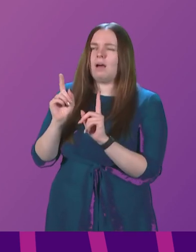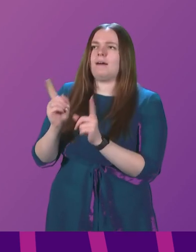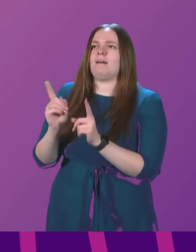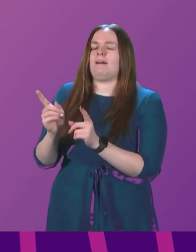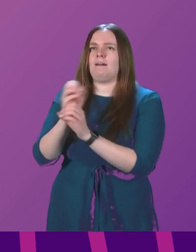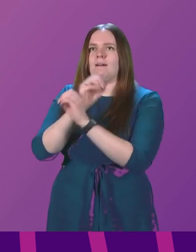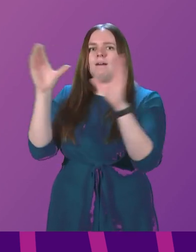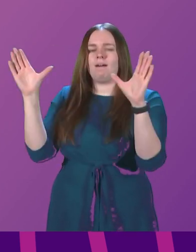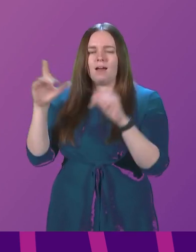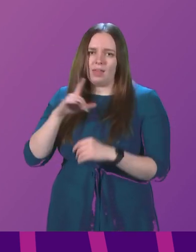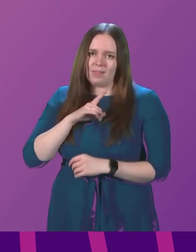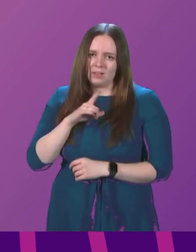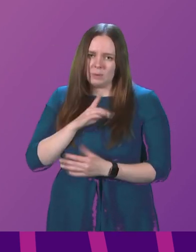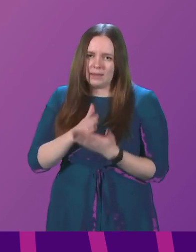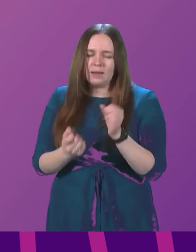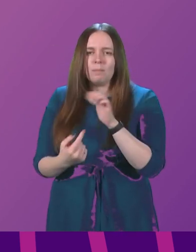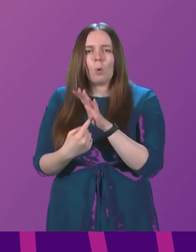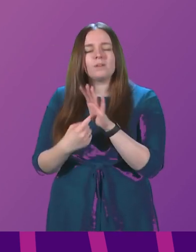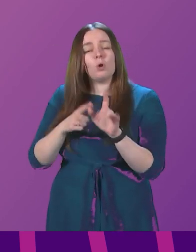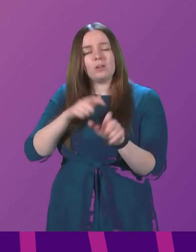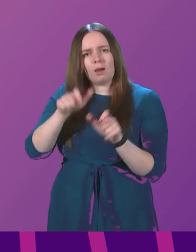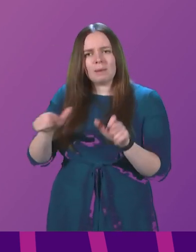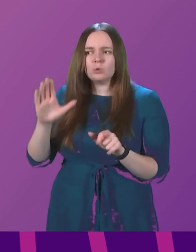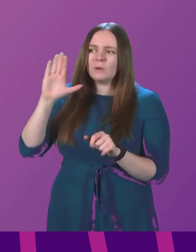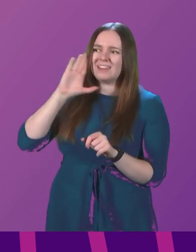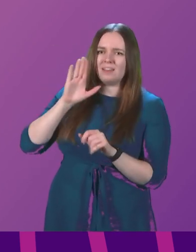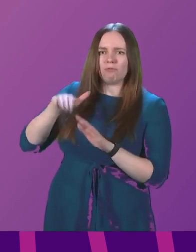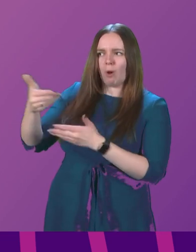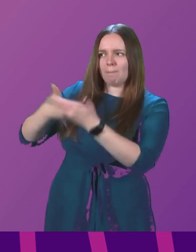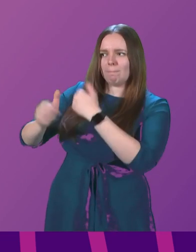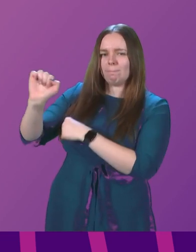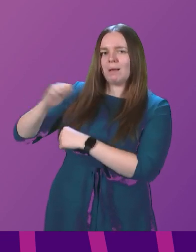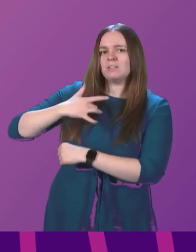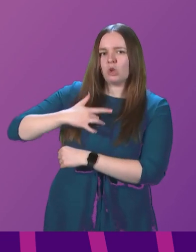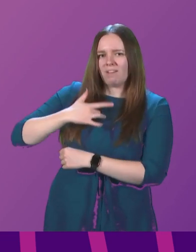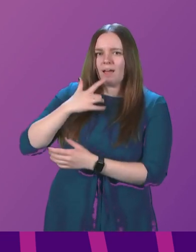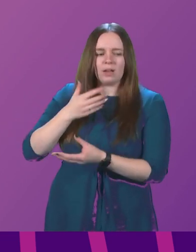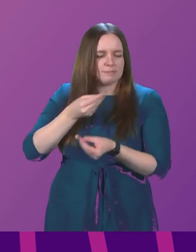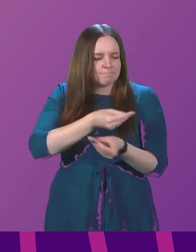This is why it's so important for young people to hear from survivors and pass on their stories.